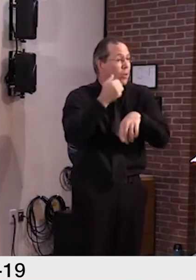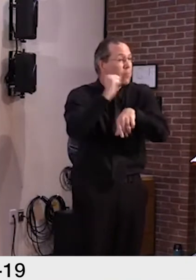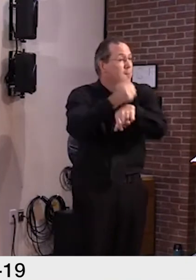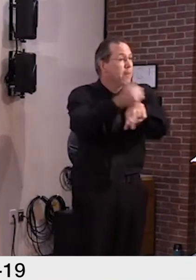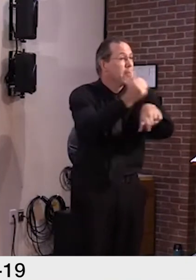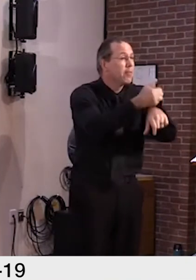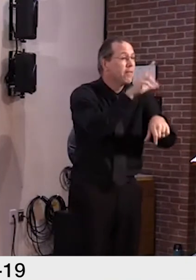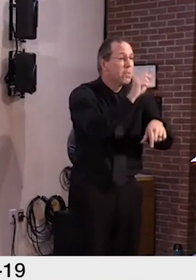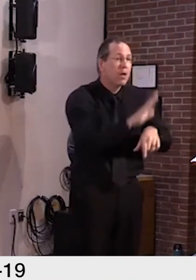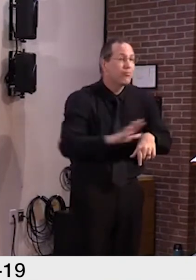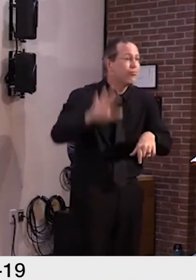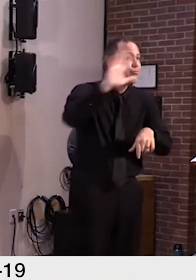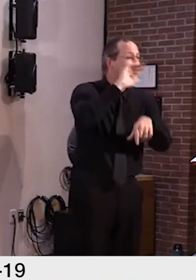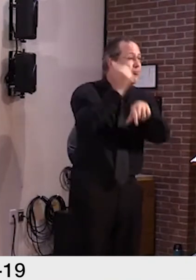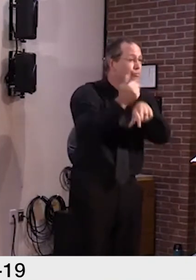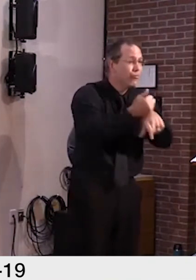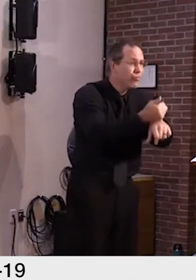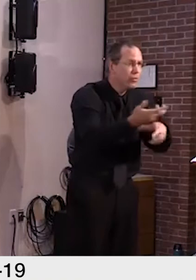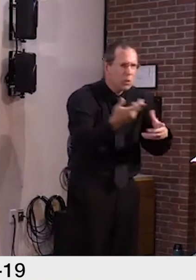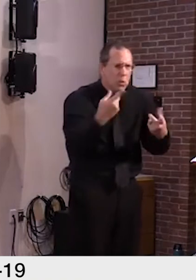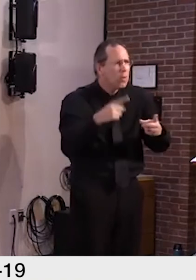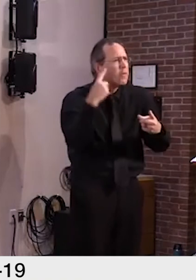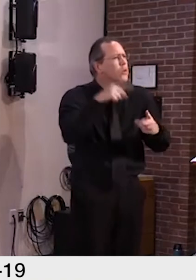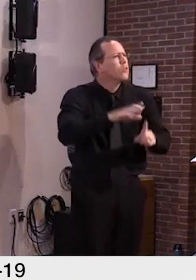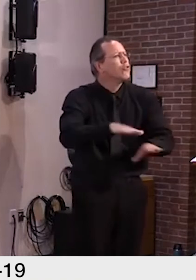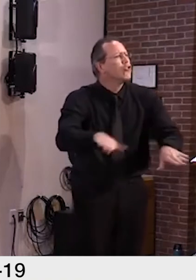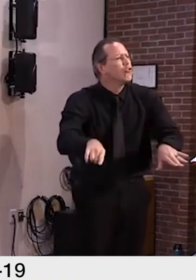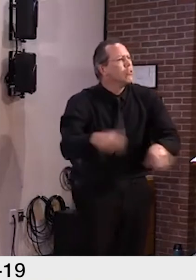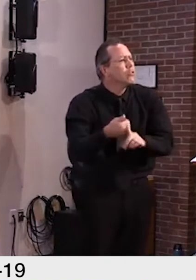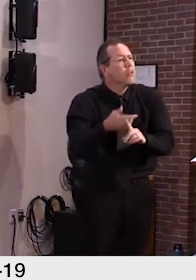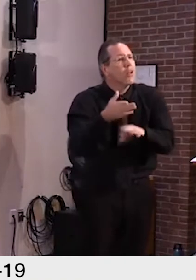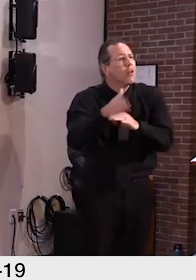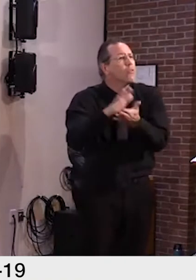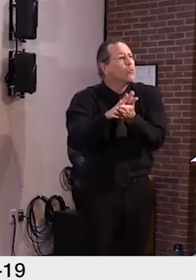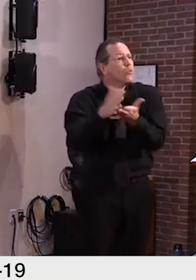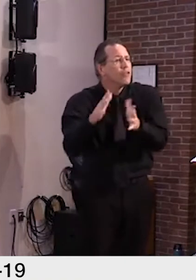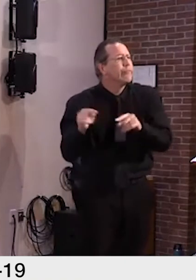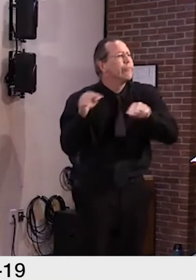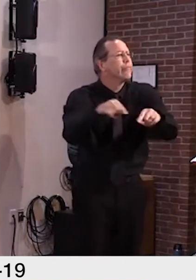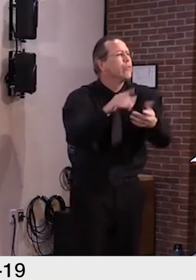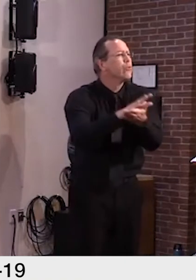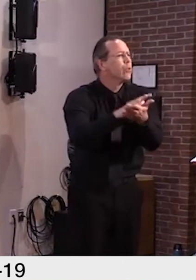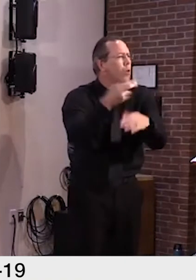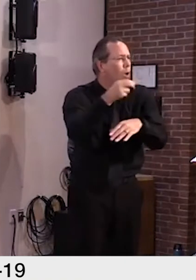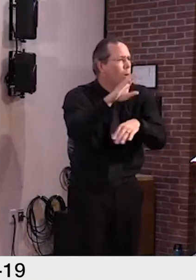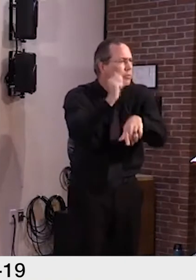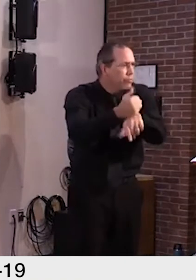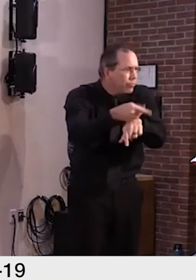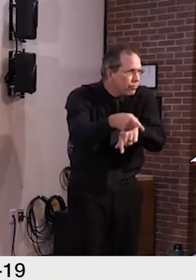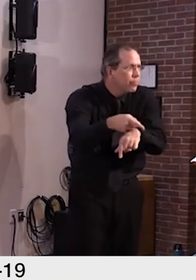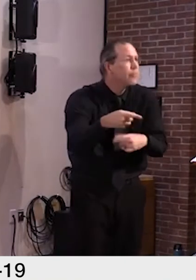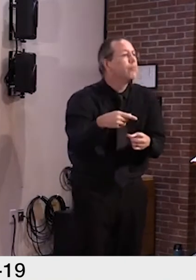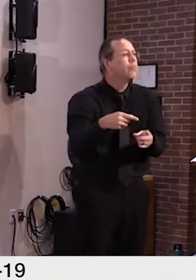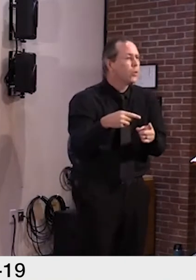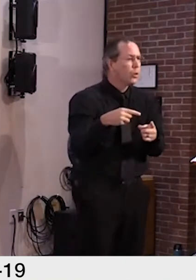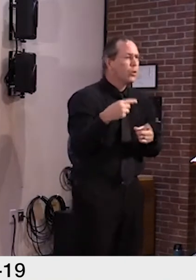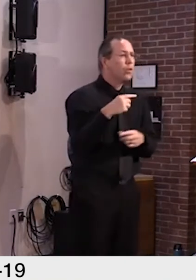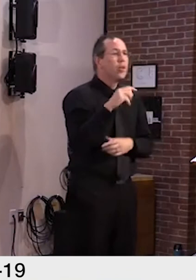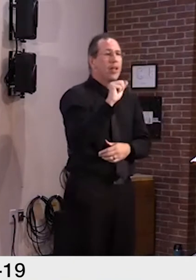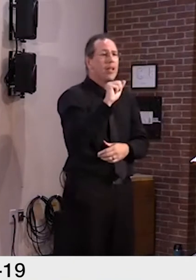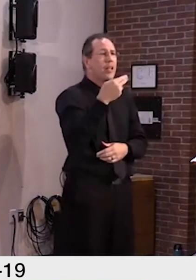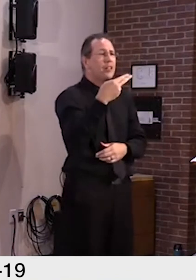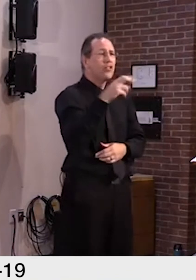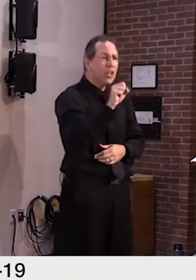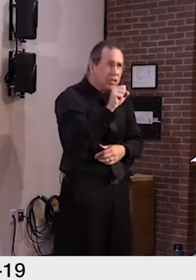were taking. Since then, the Agency of Human Services in partnership with Vermont After School has